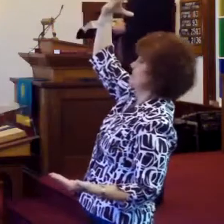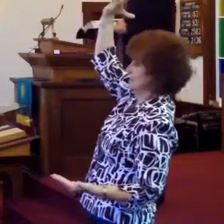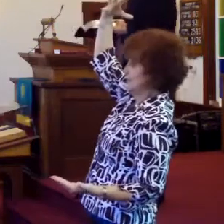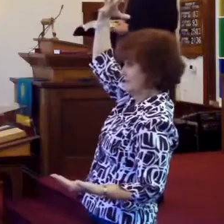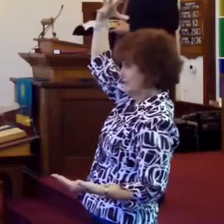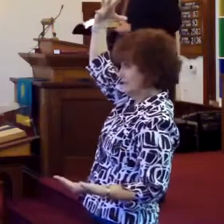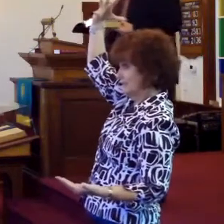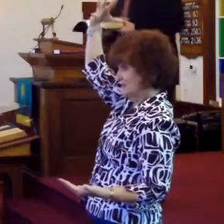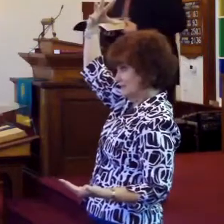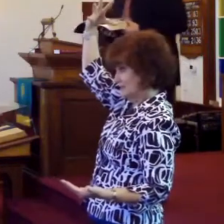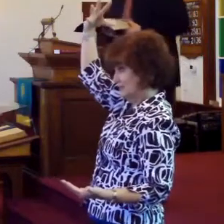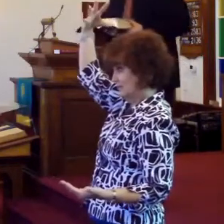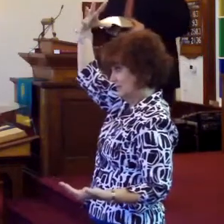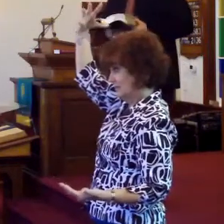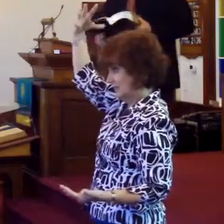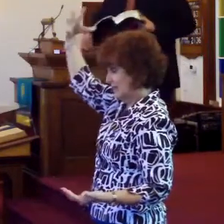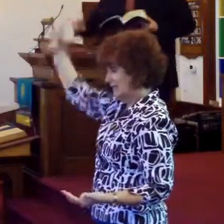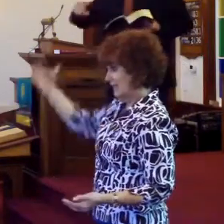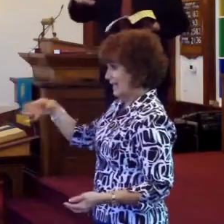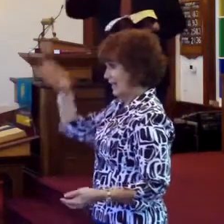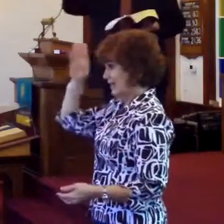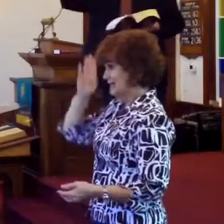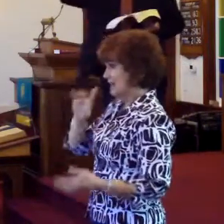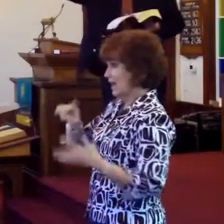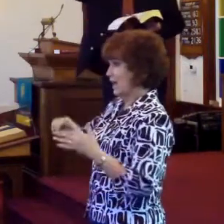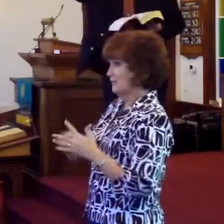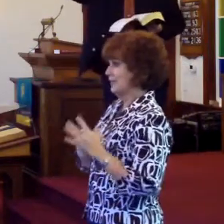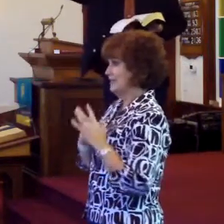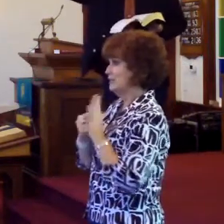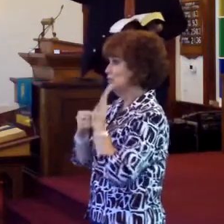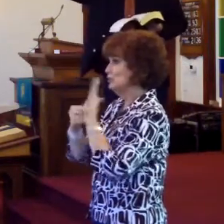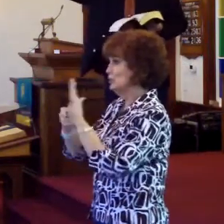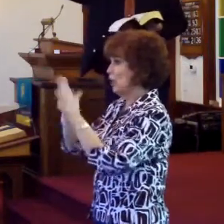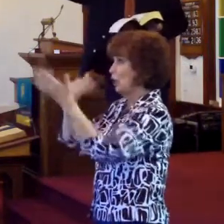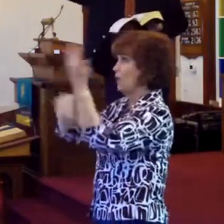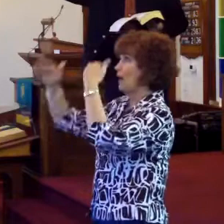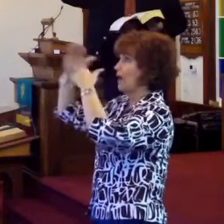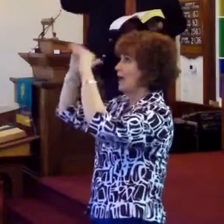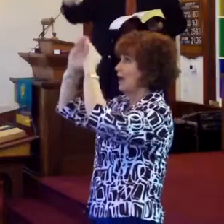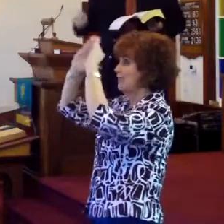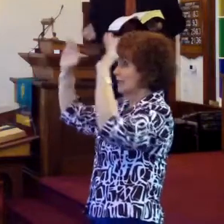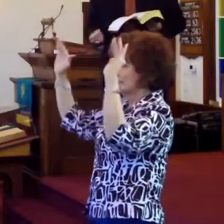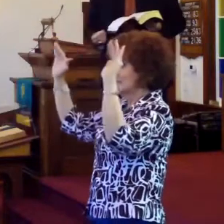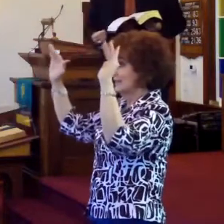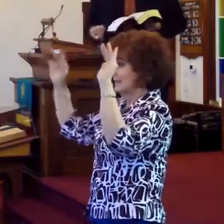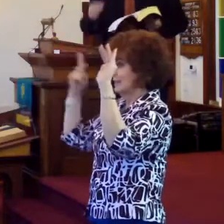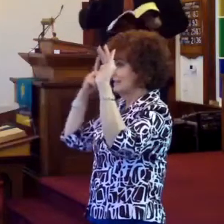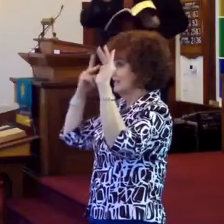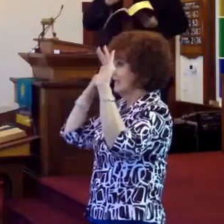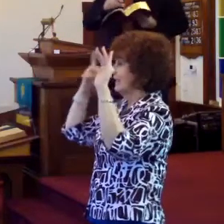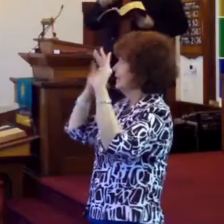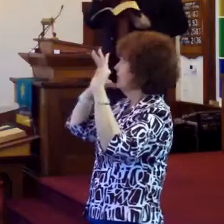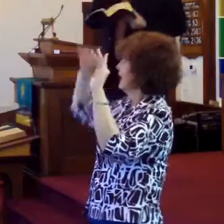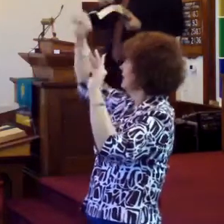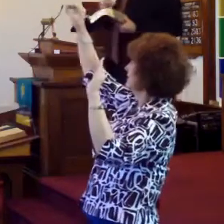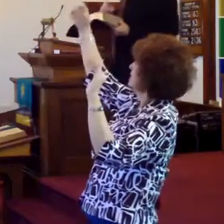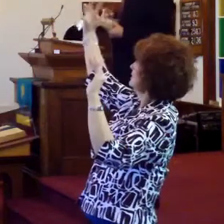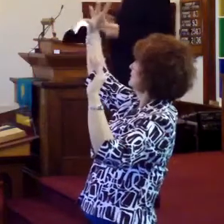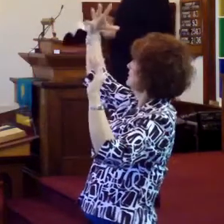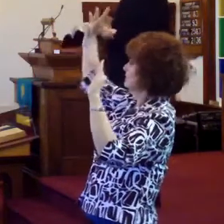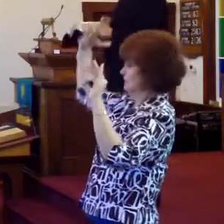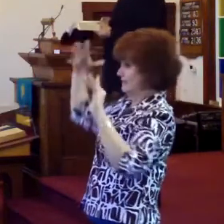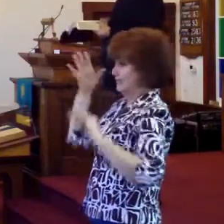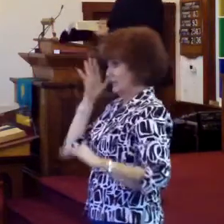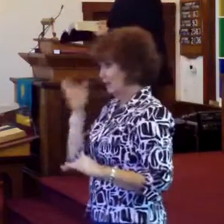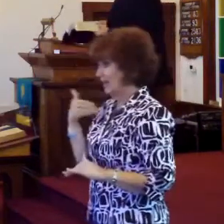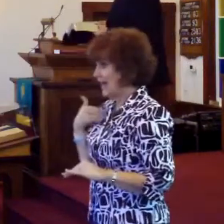A light. As God begins showing them heaven, they begin seeing a light. And it says here that there is